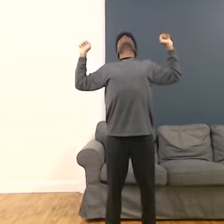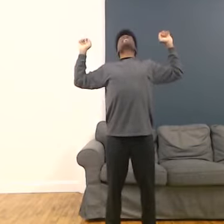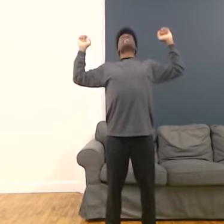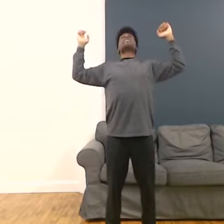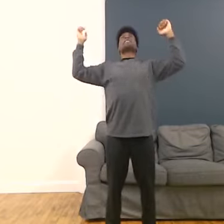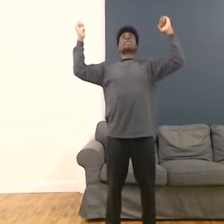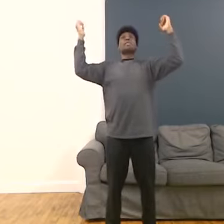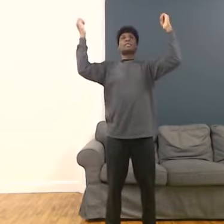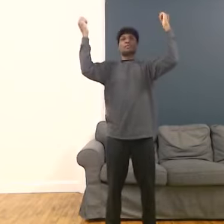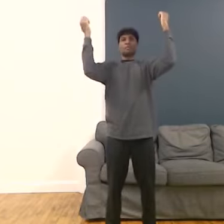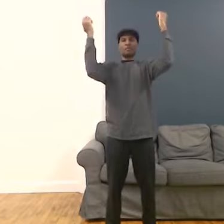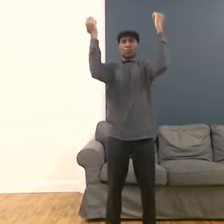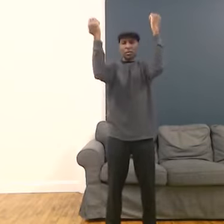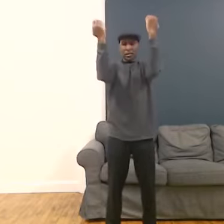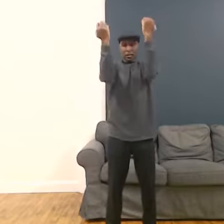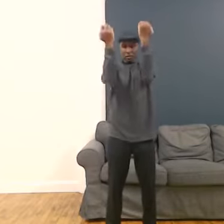Exhale. Round.